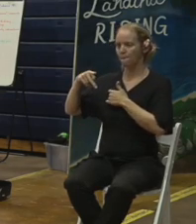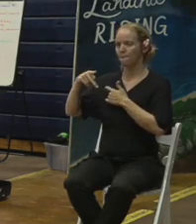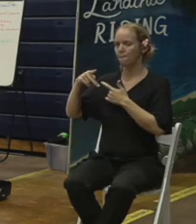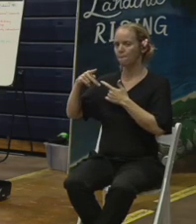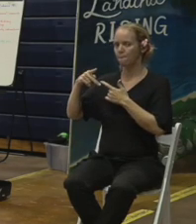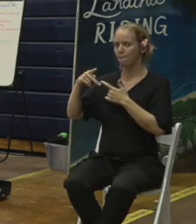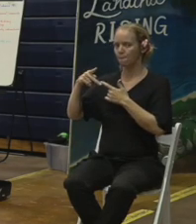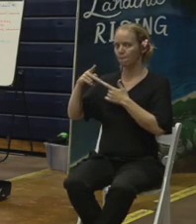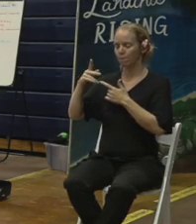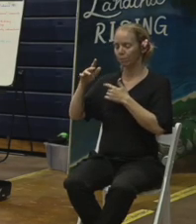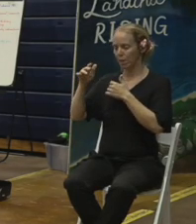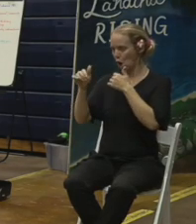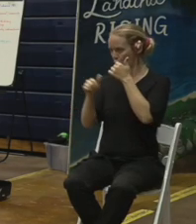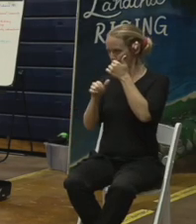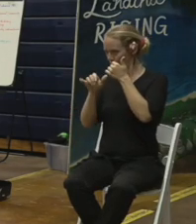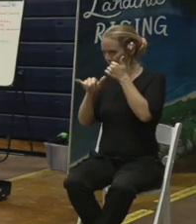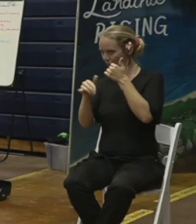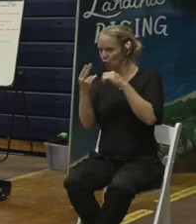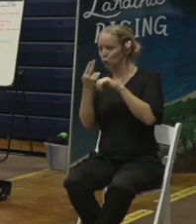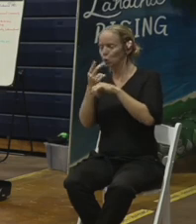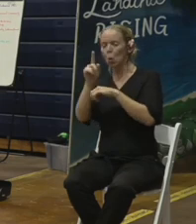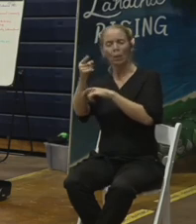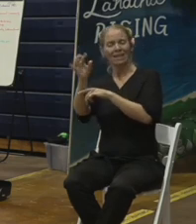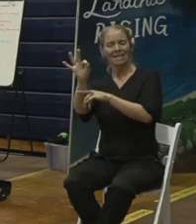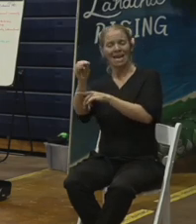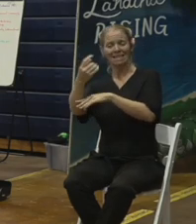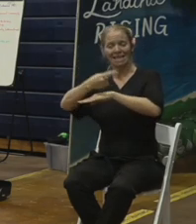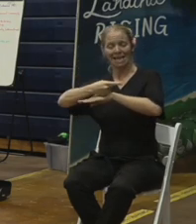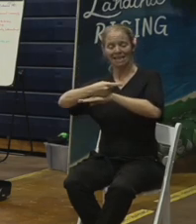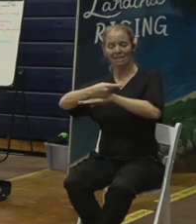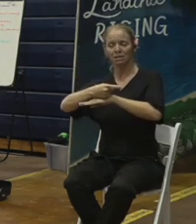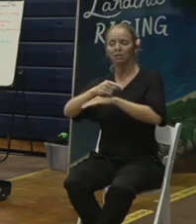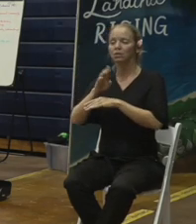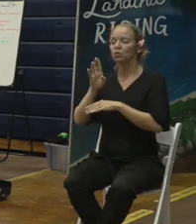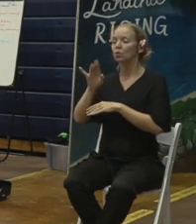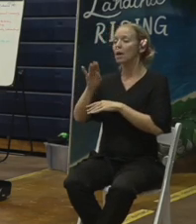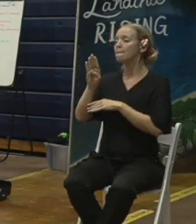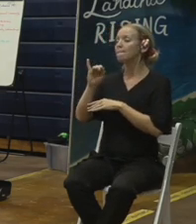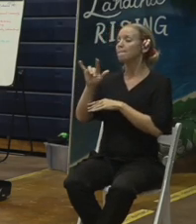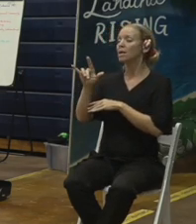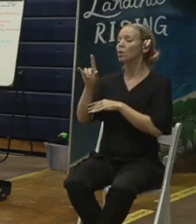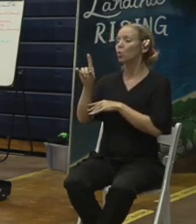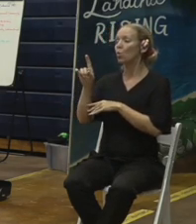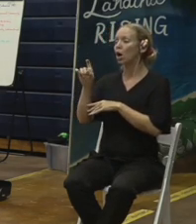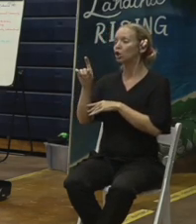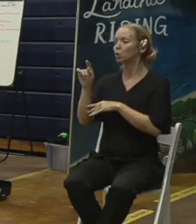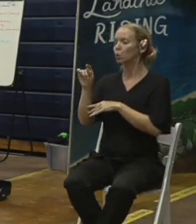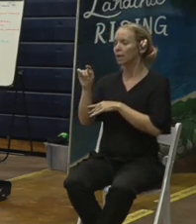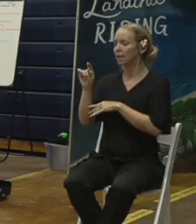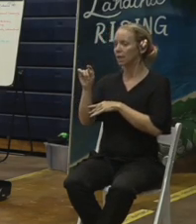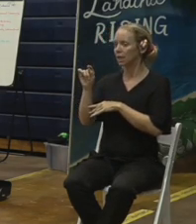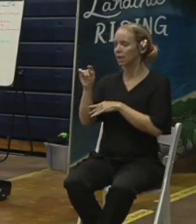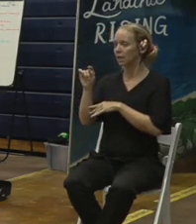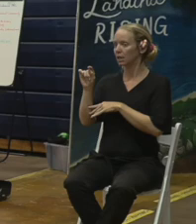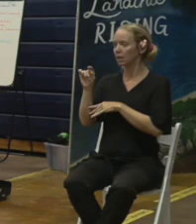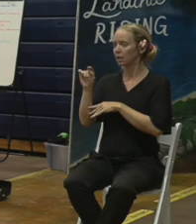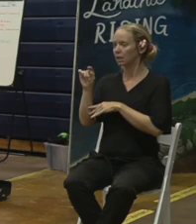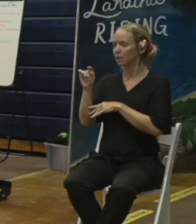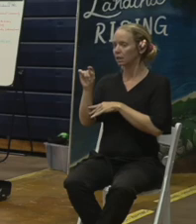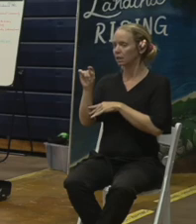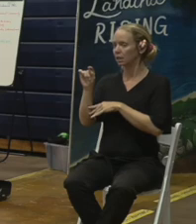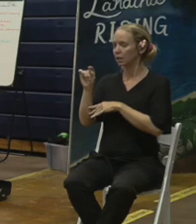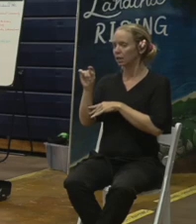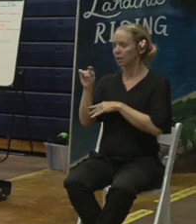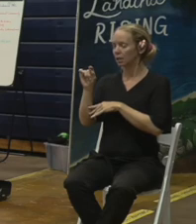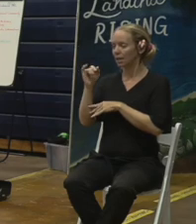days what bill 120 allows is if a so to answer the specific question if a no vote is